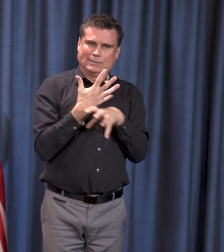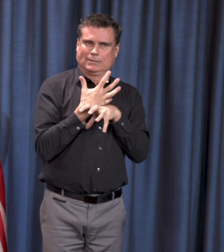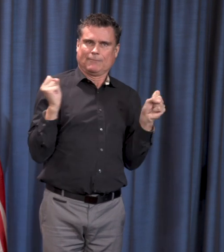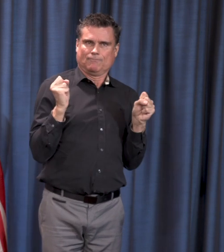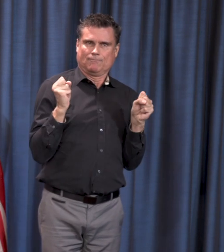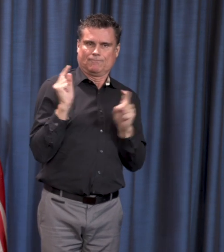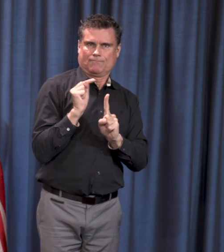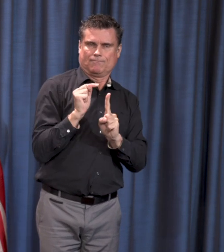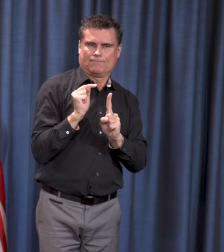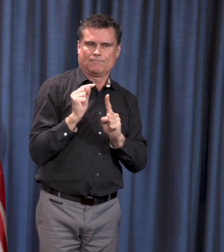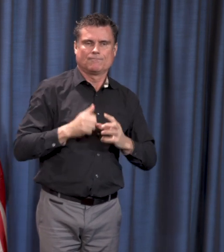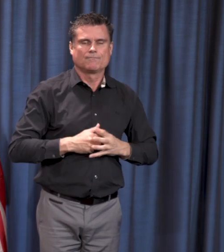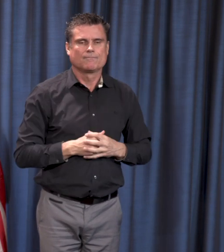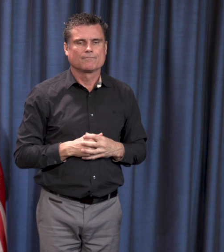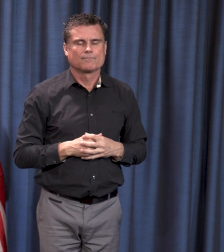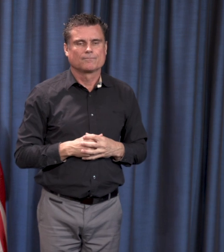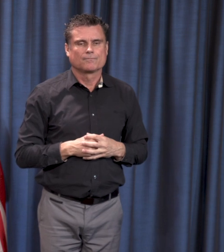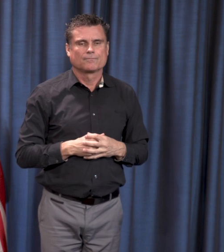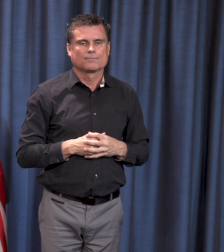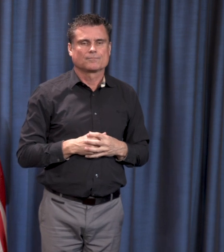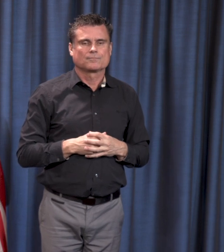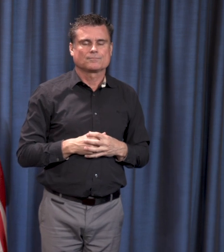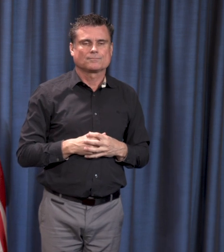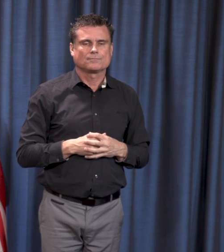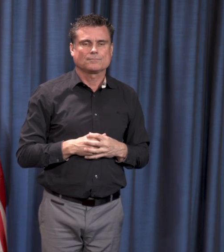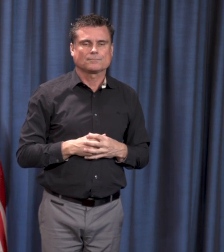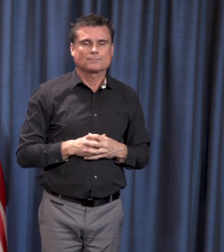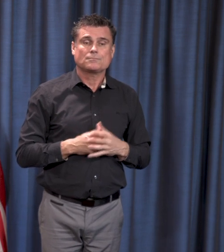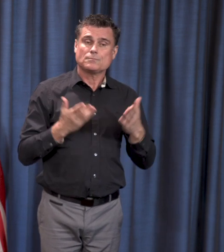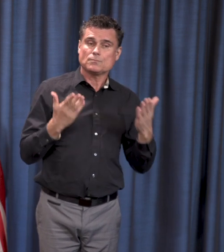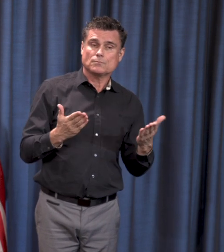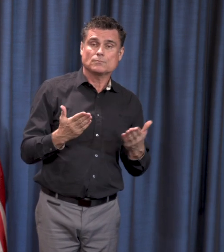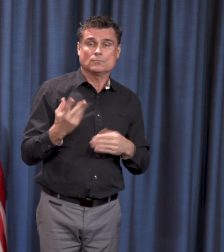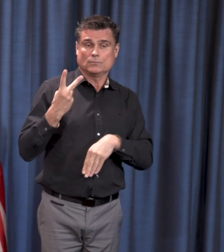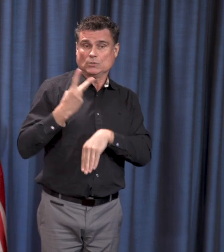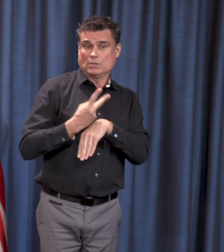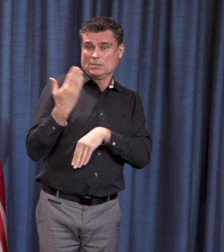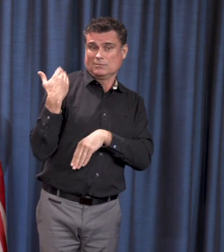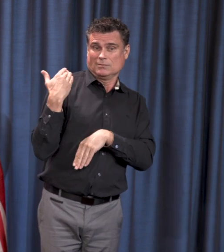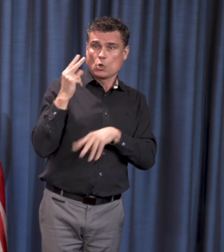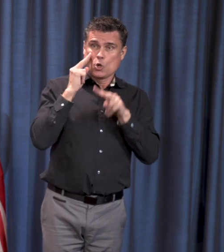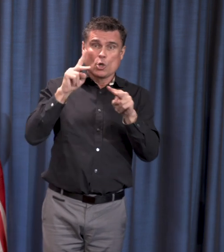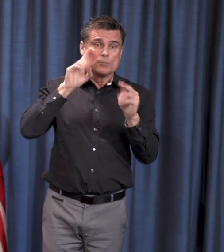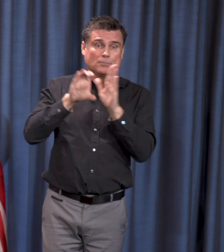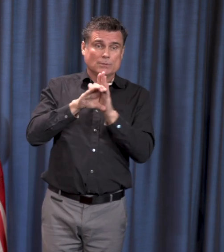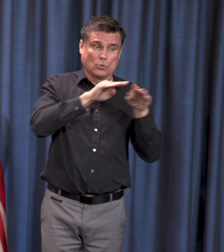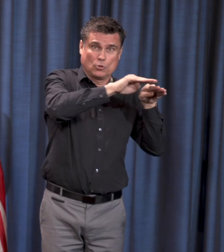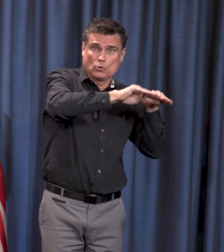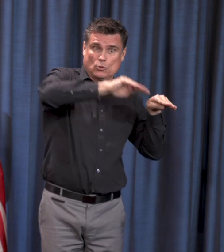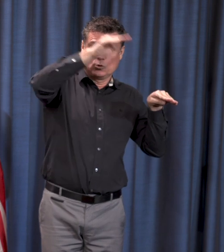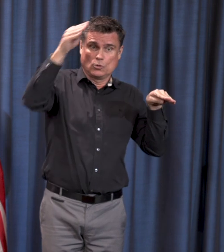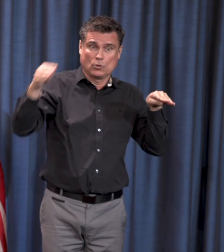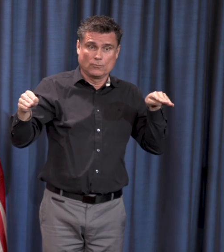So I mentioned already that we shared the epidemiologic curve and more information will come, but we still